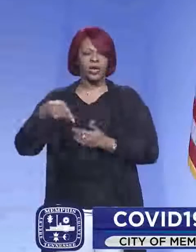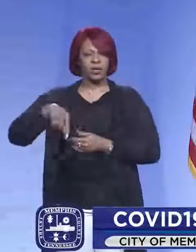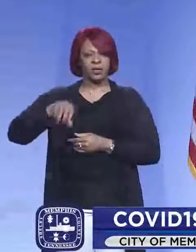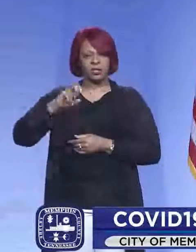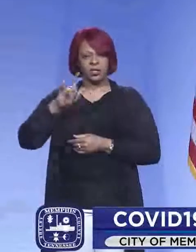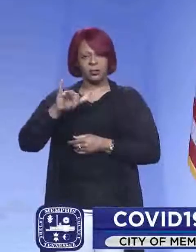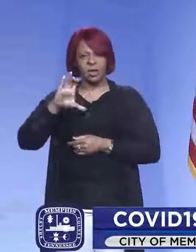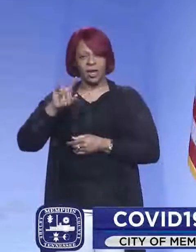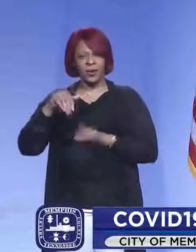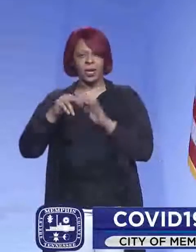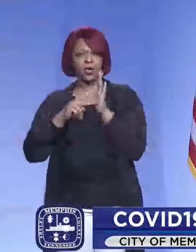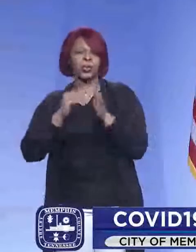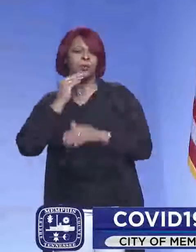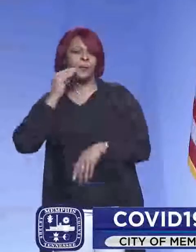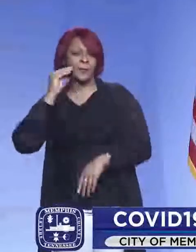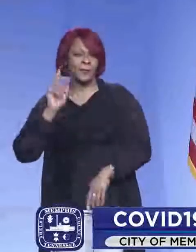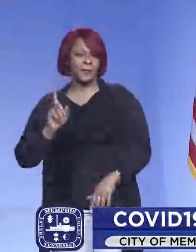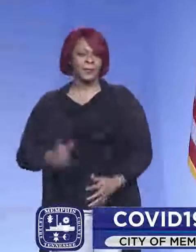County.